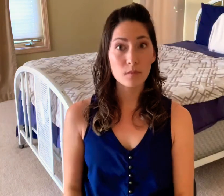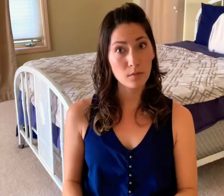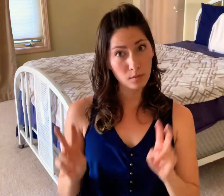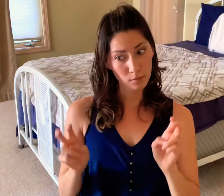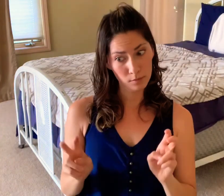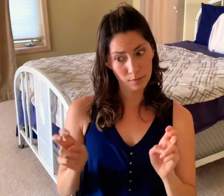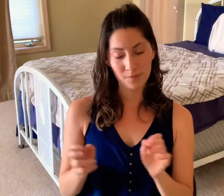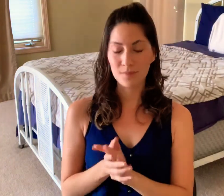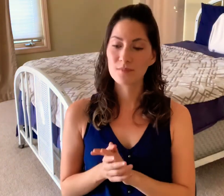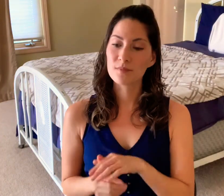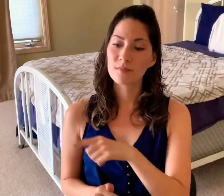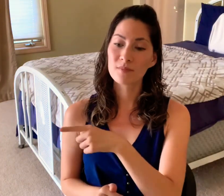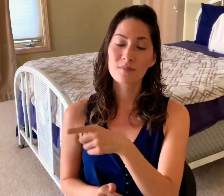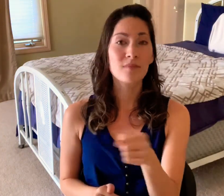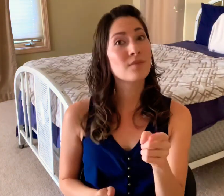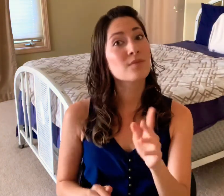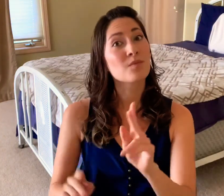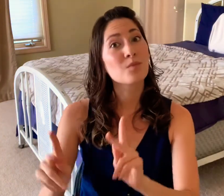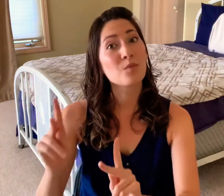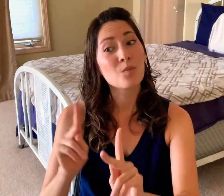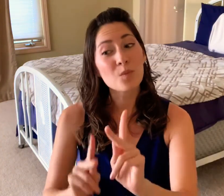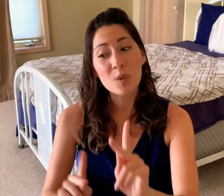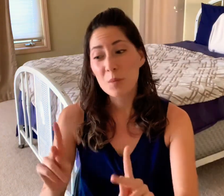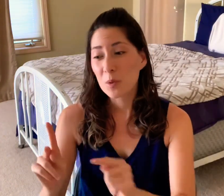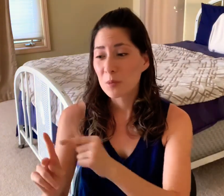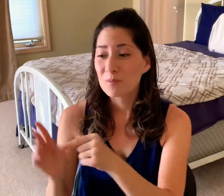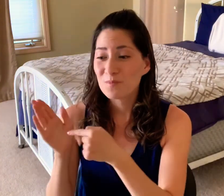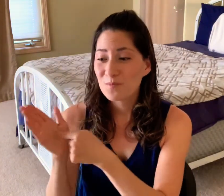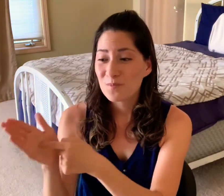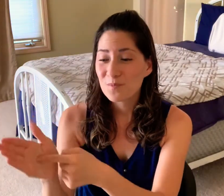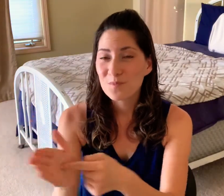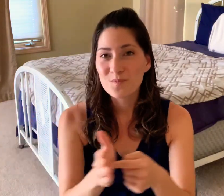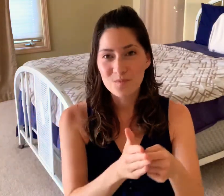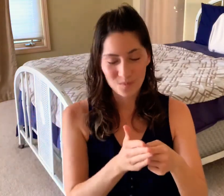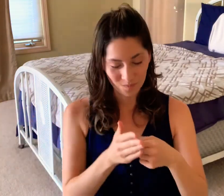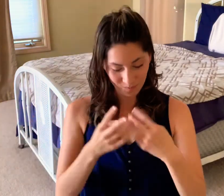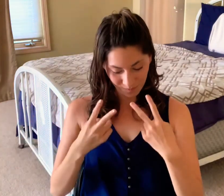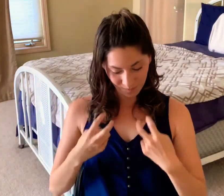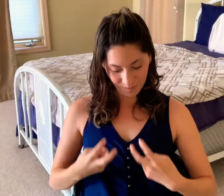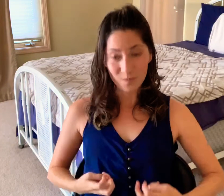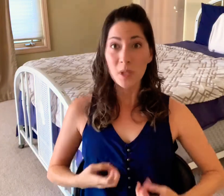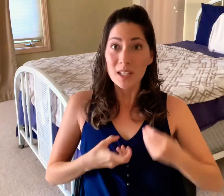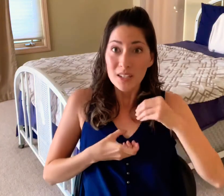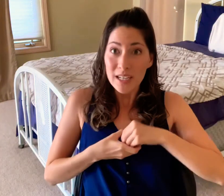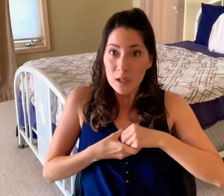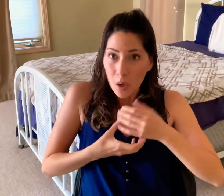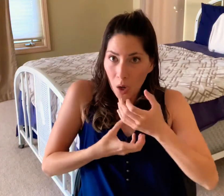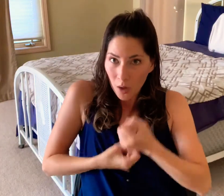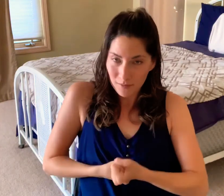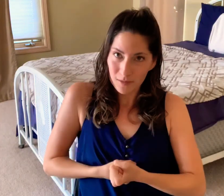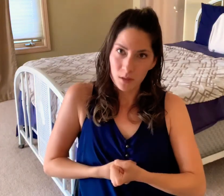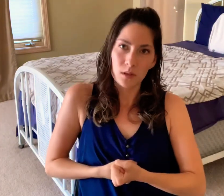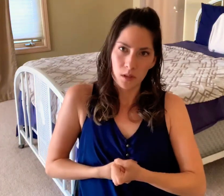to help others uncover their own inner confidence